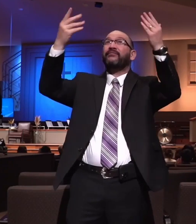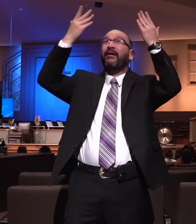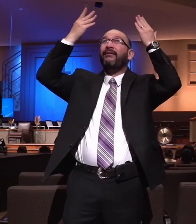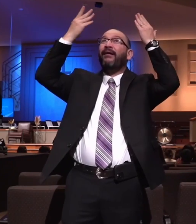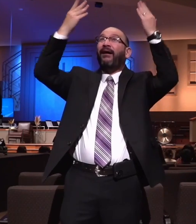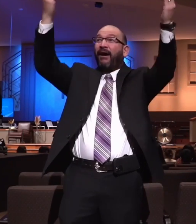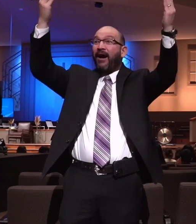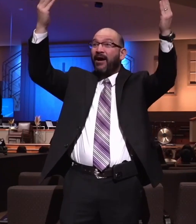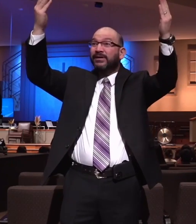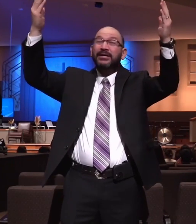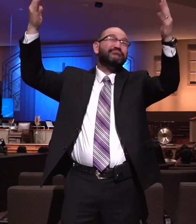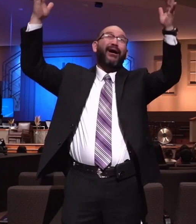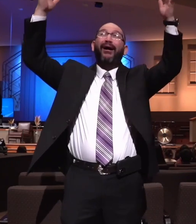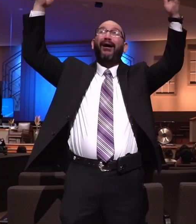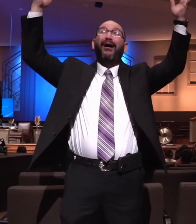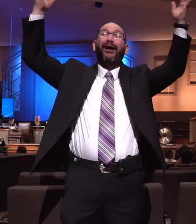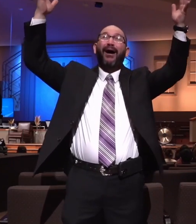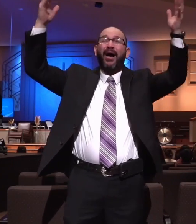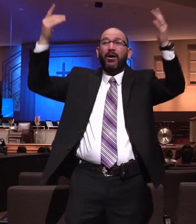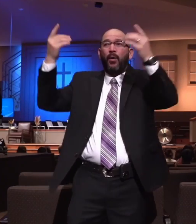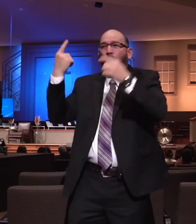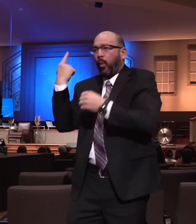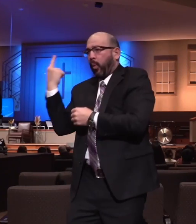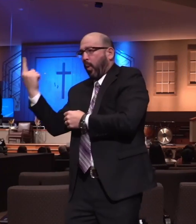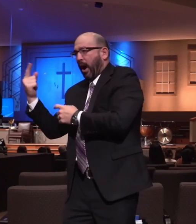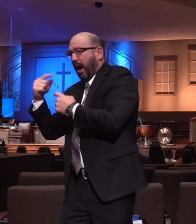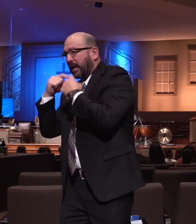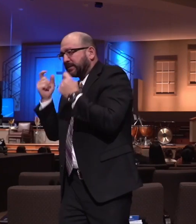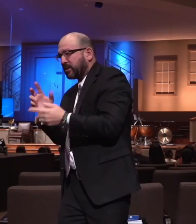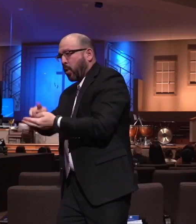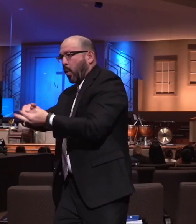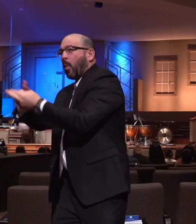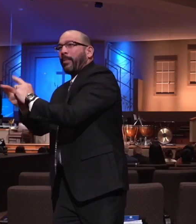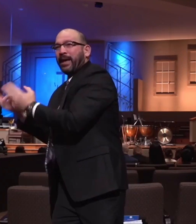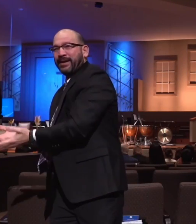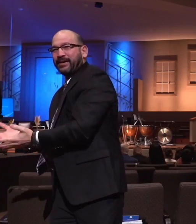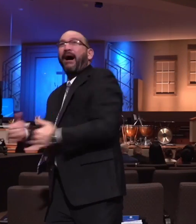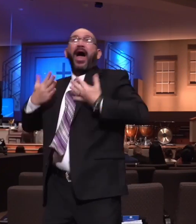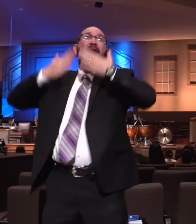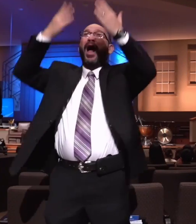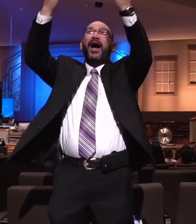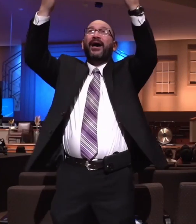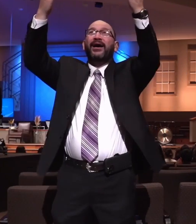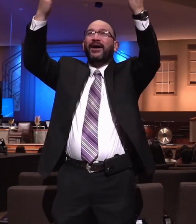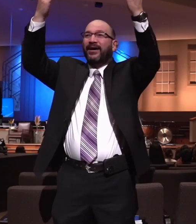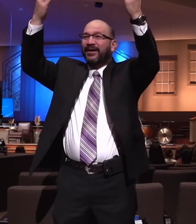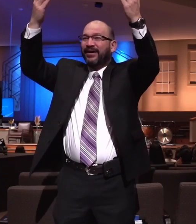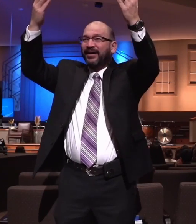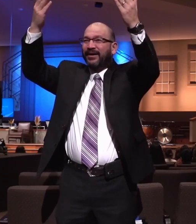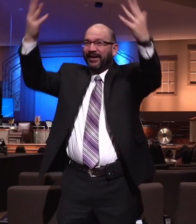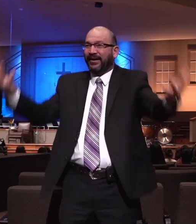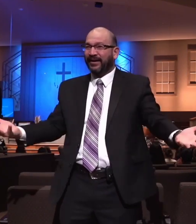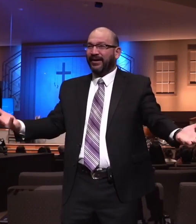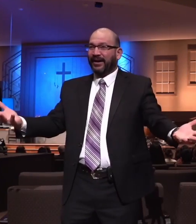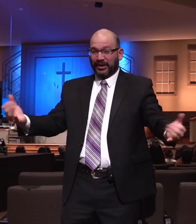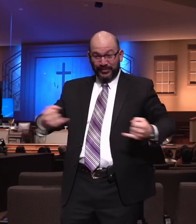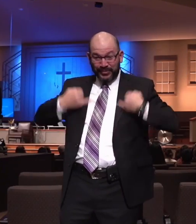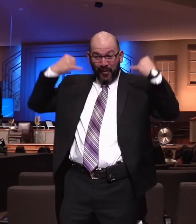angels of God over one sinner that repenteth. So, we rejoice over